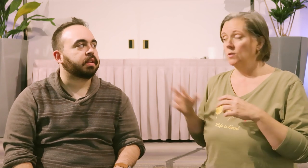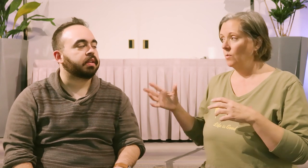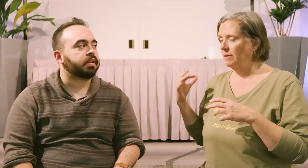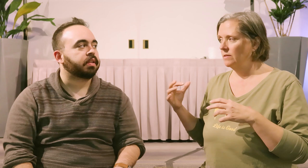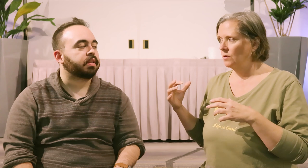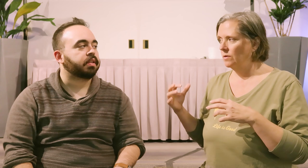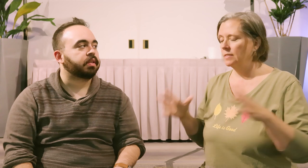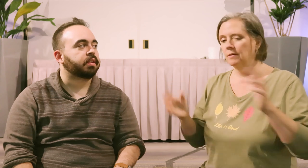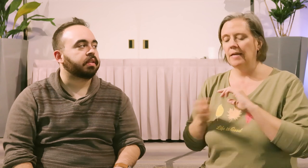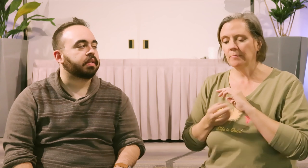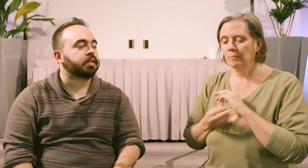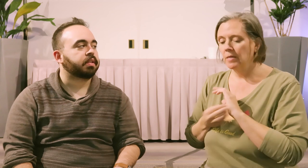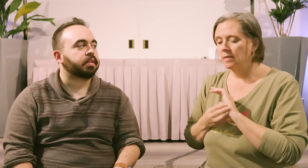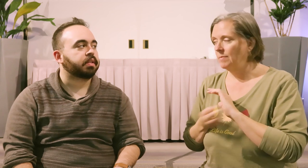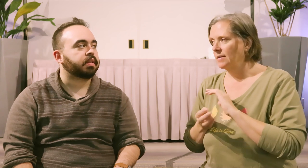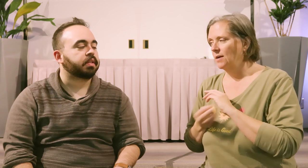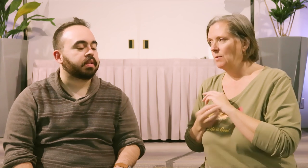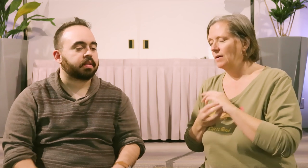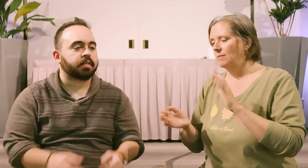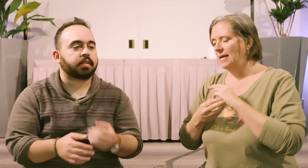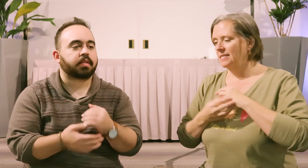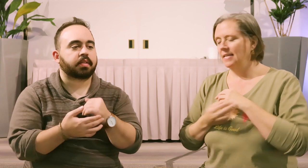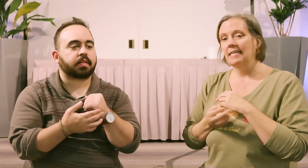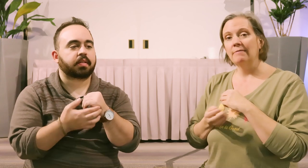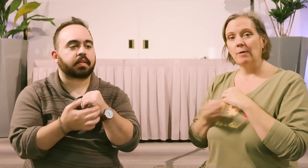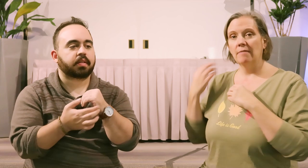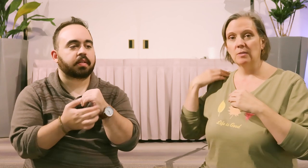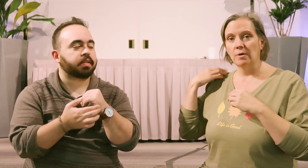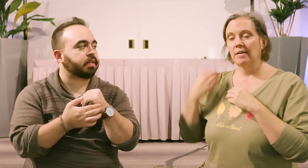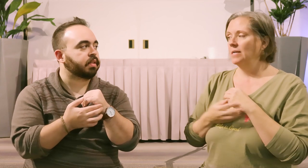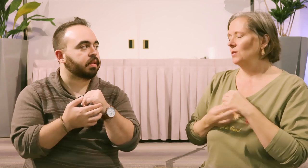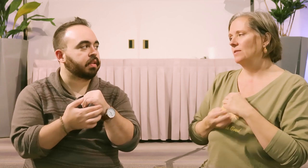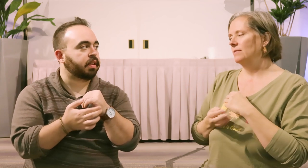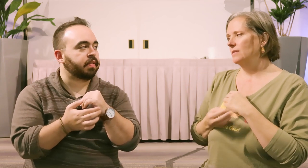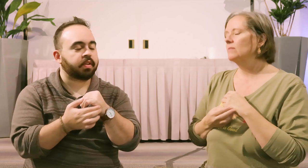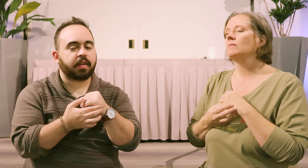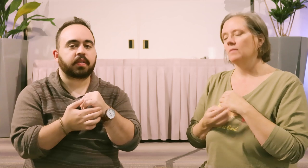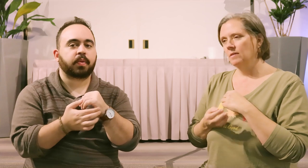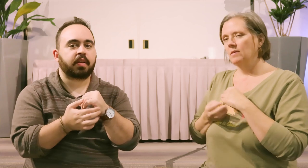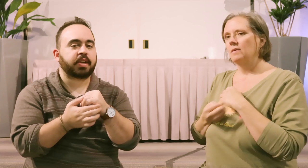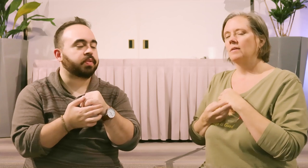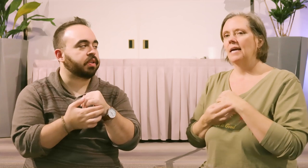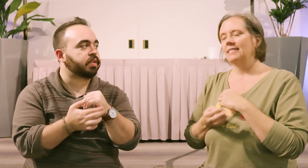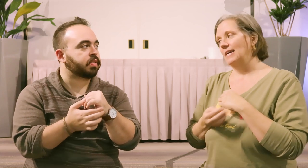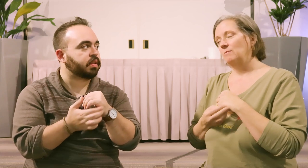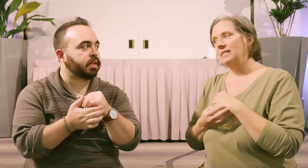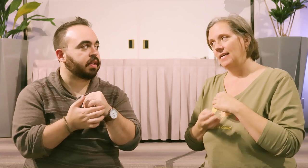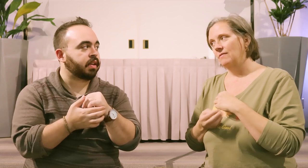so worry in the shoulders. Okay, back to the side of the hand. Even though I have this worry in my shoulders. Even though I have this worry on my shoulders. keeping me safe.